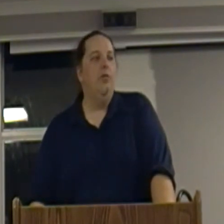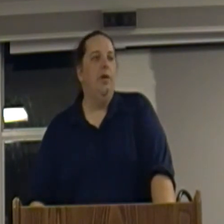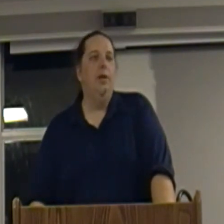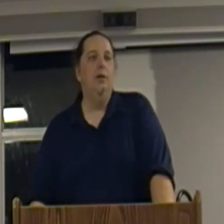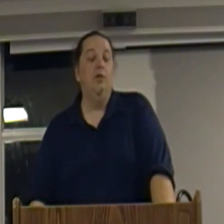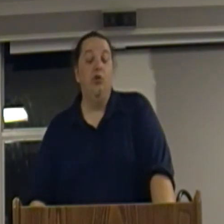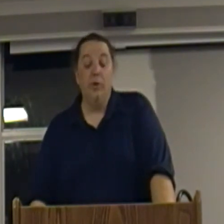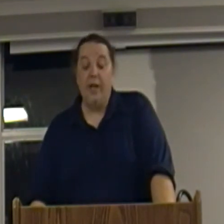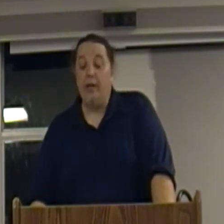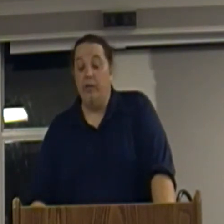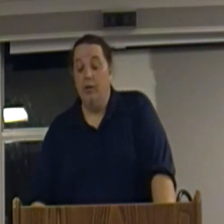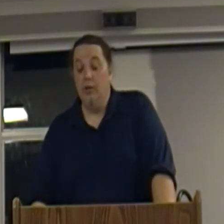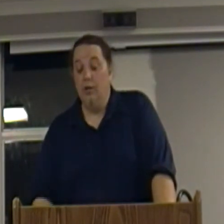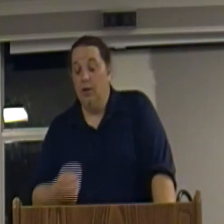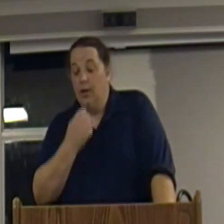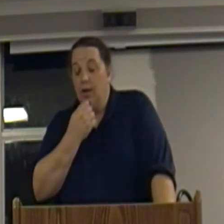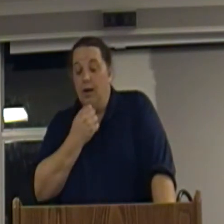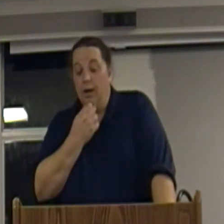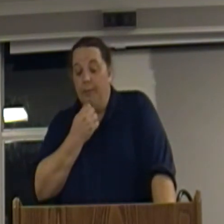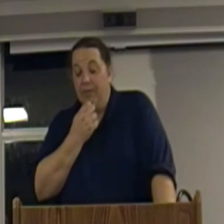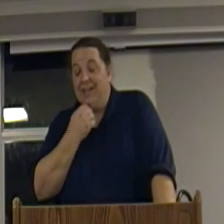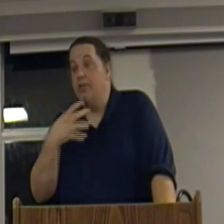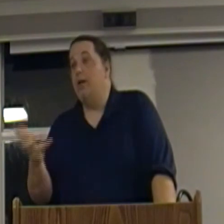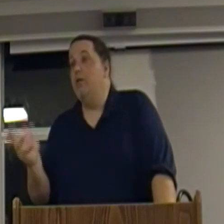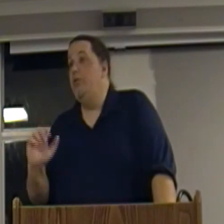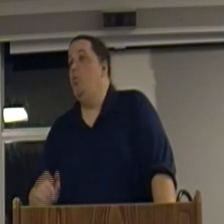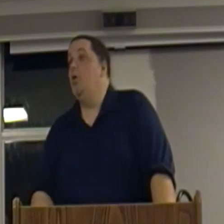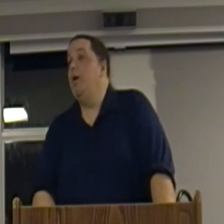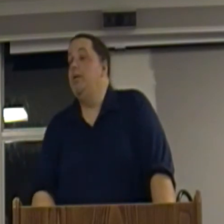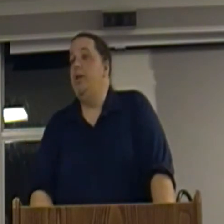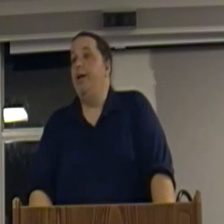in consumer debt. And that's kind of where we're at today.